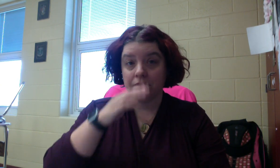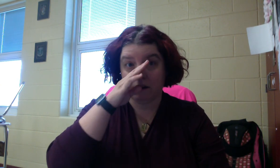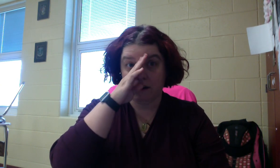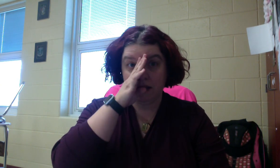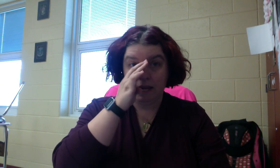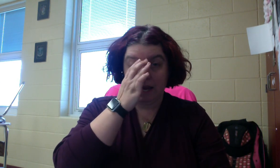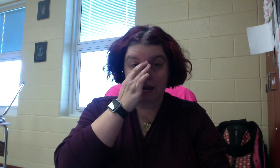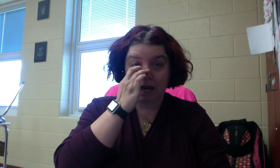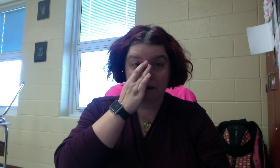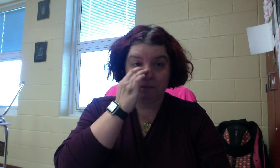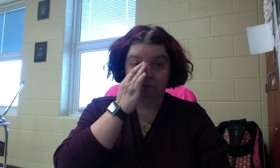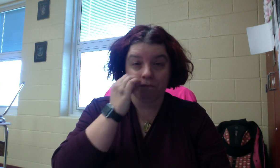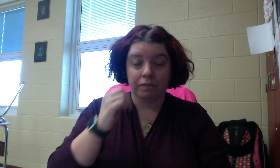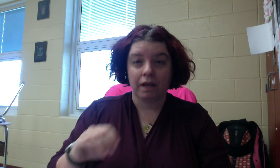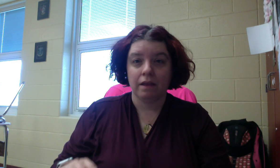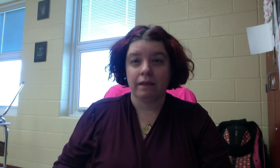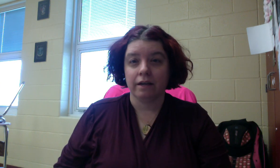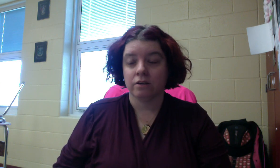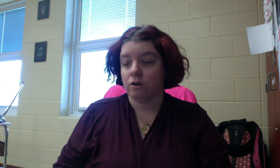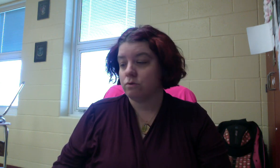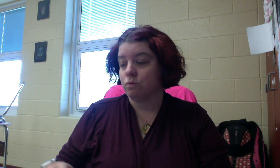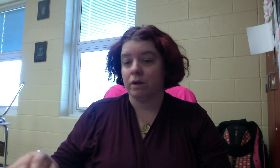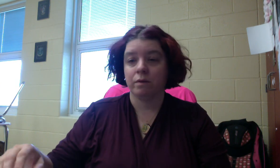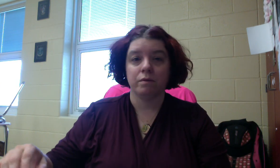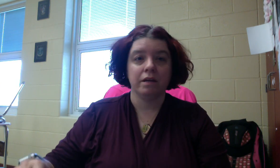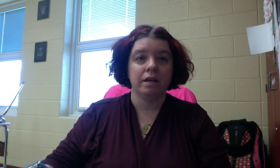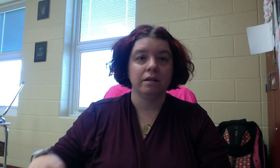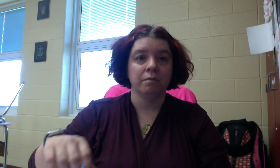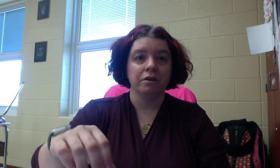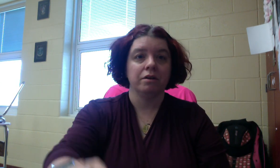that goes with the number unit.